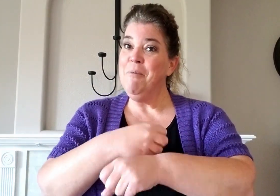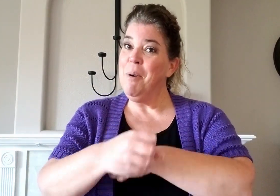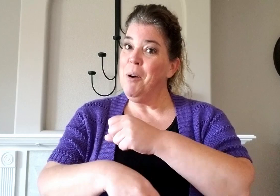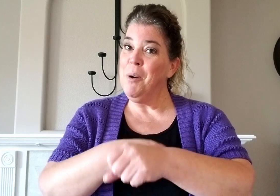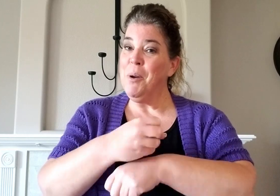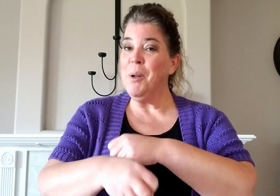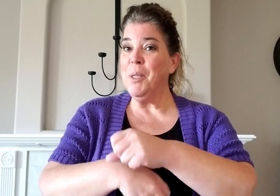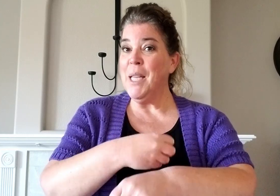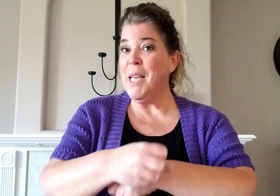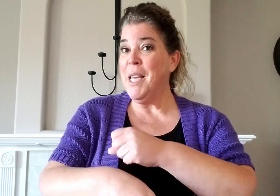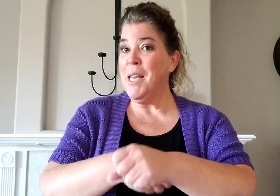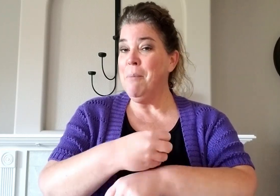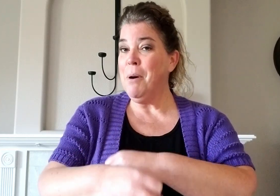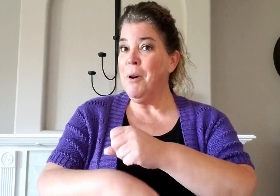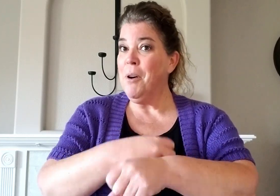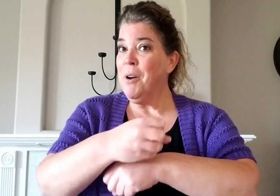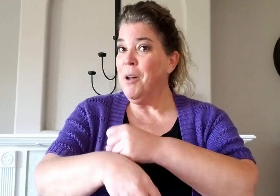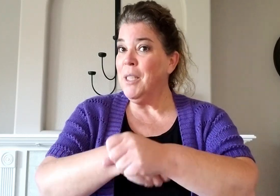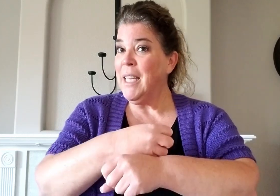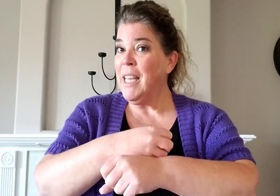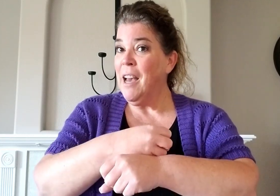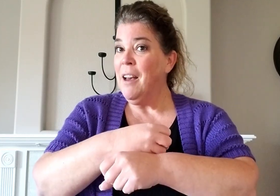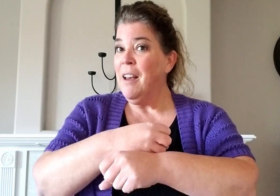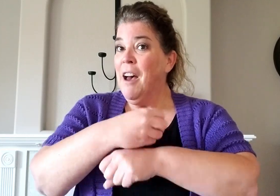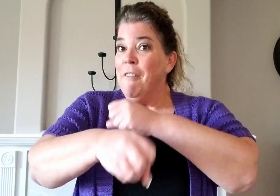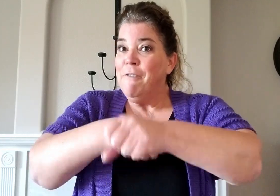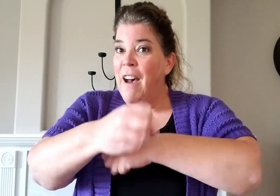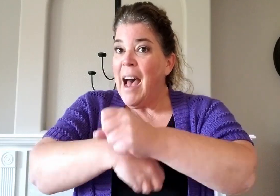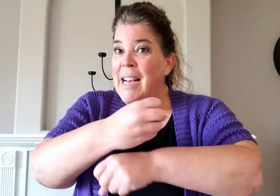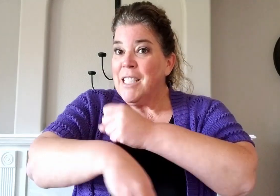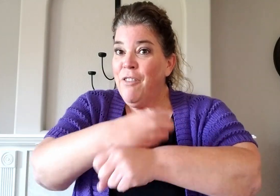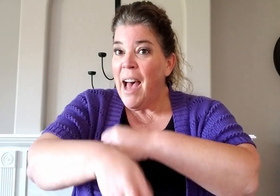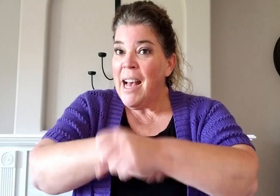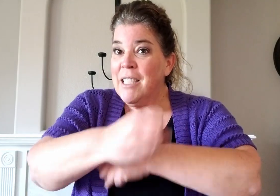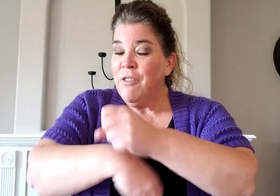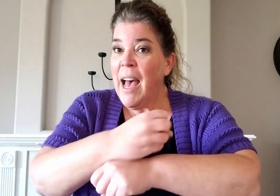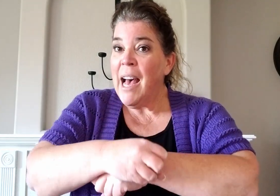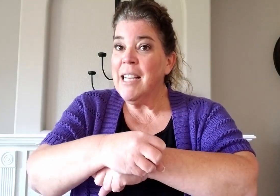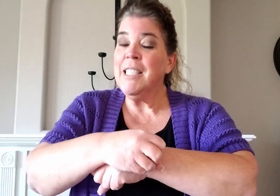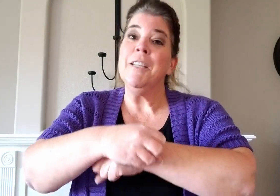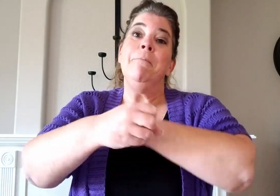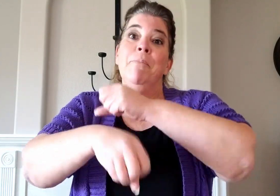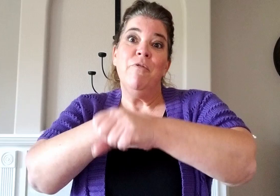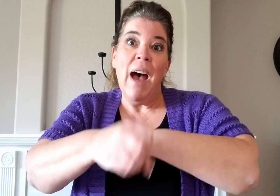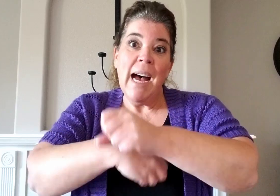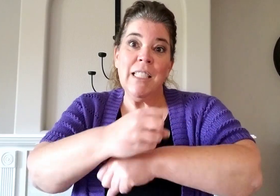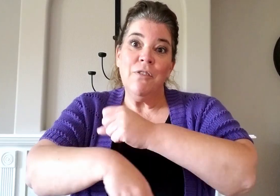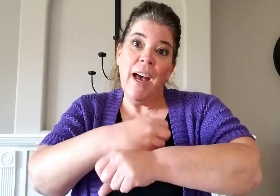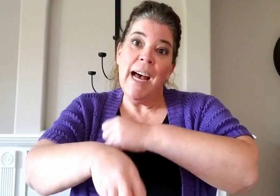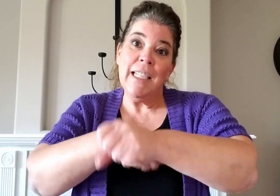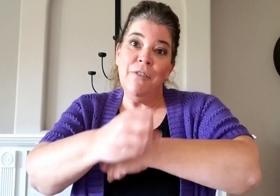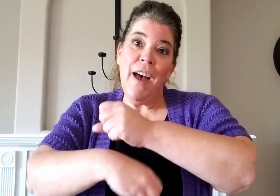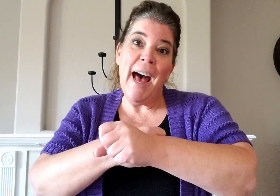roly, poly. Fast, fast, fast fast fast fast